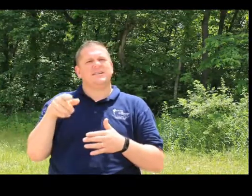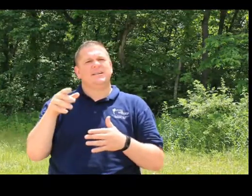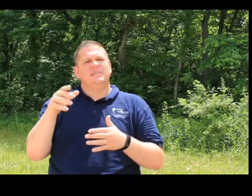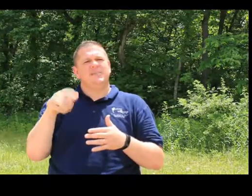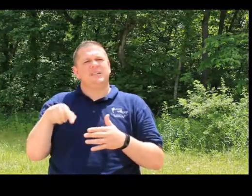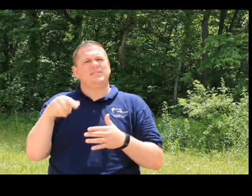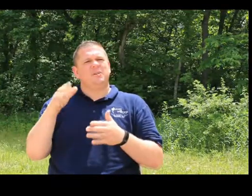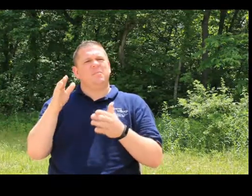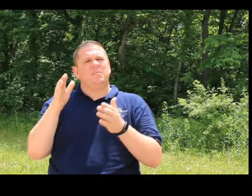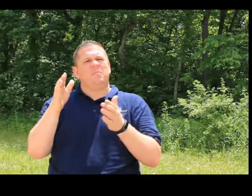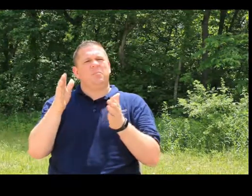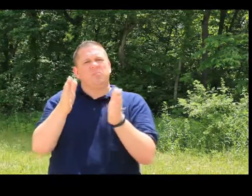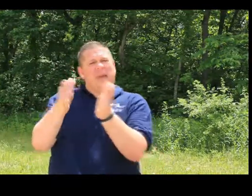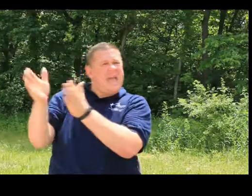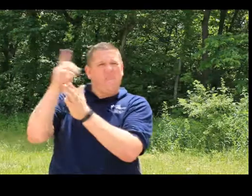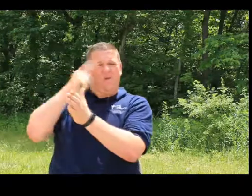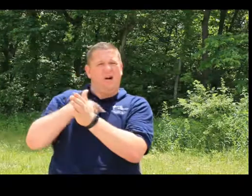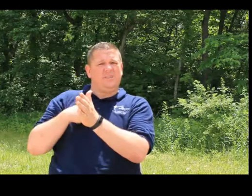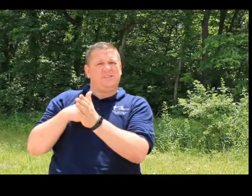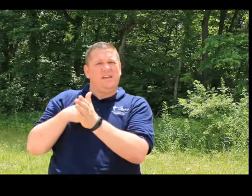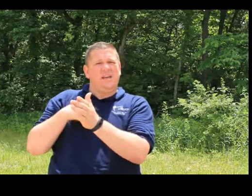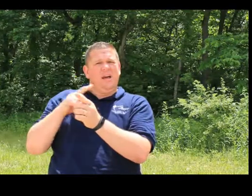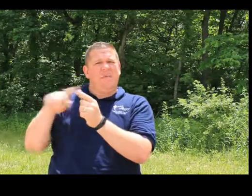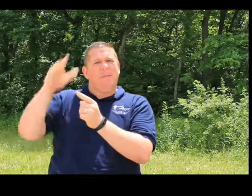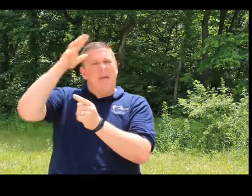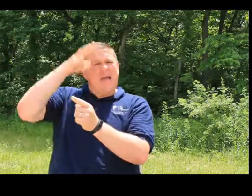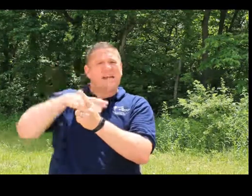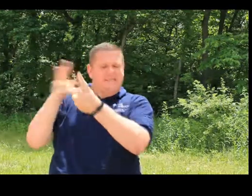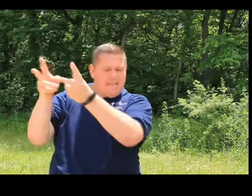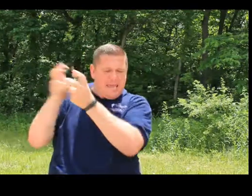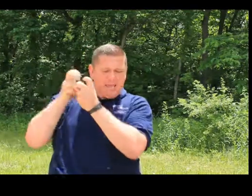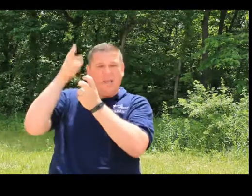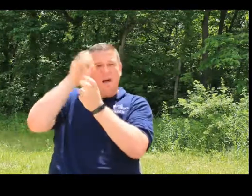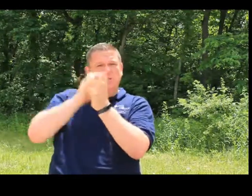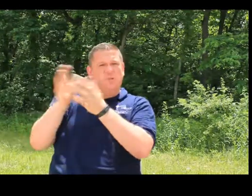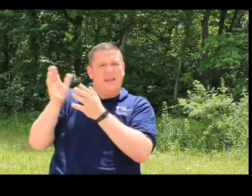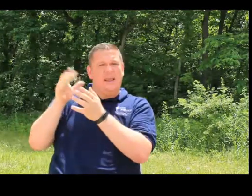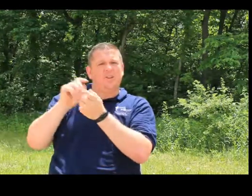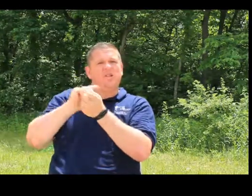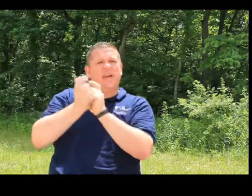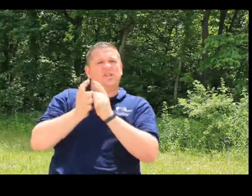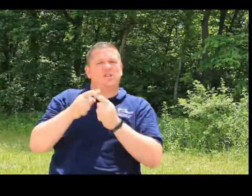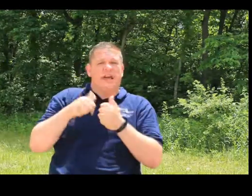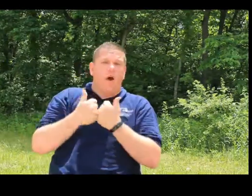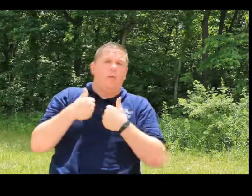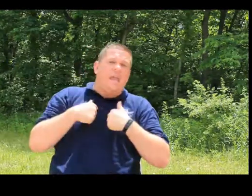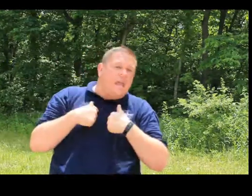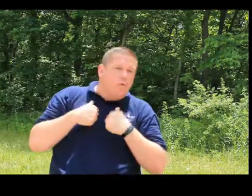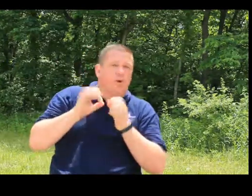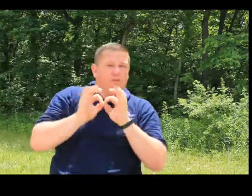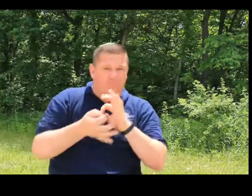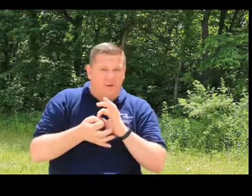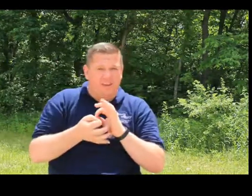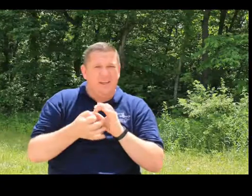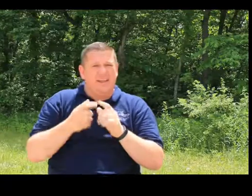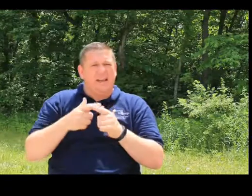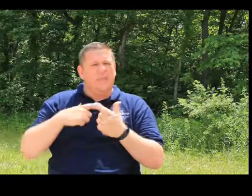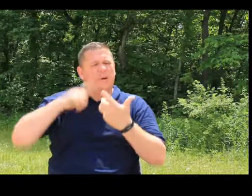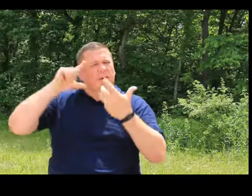plan for us, but man has taken God's plan and changed it to how we would interpret it, and then we get